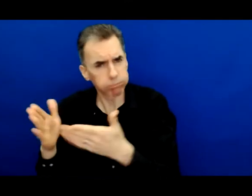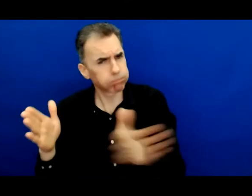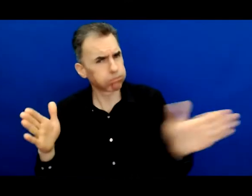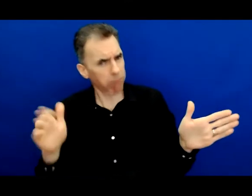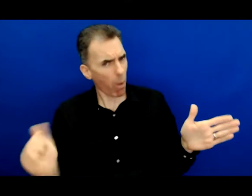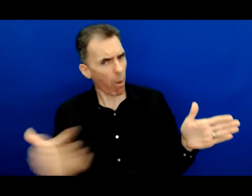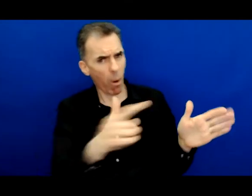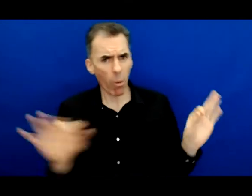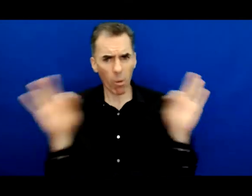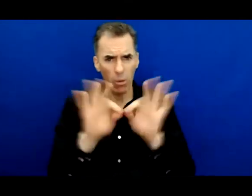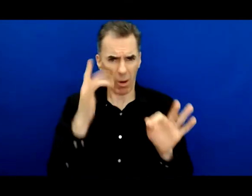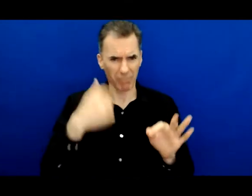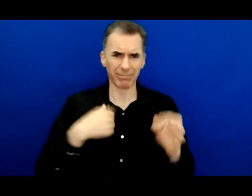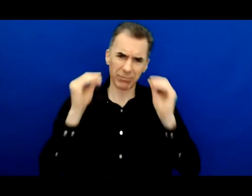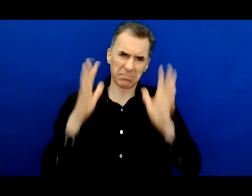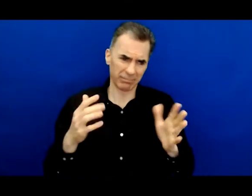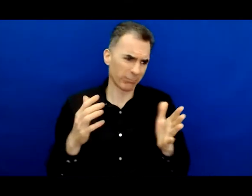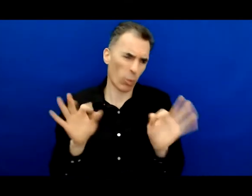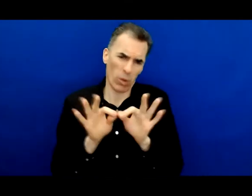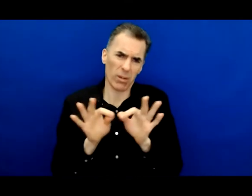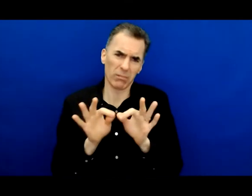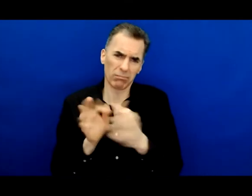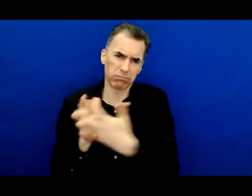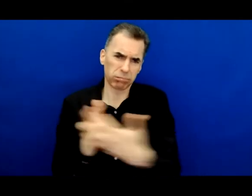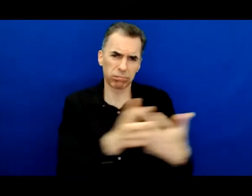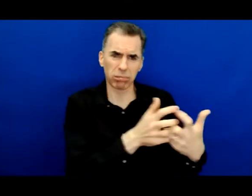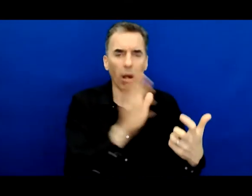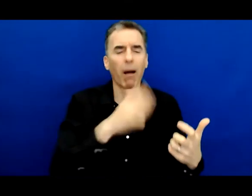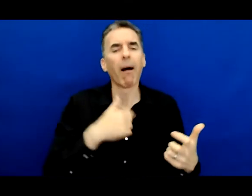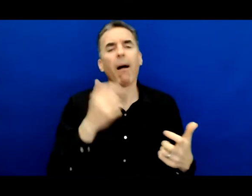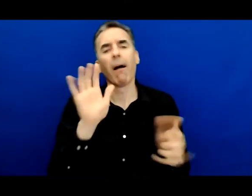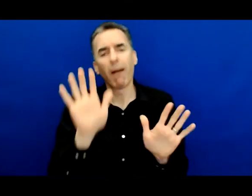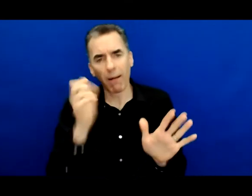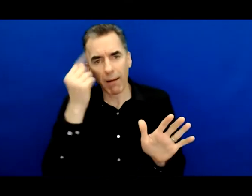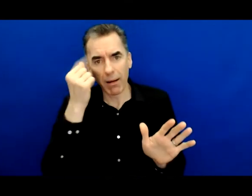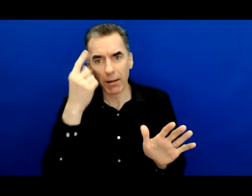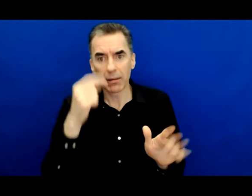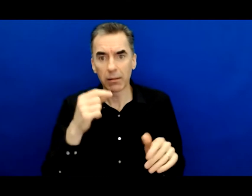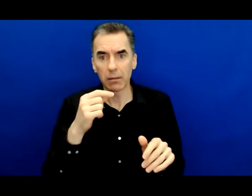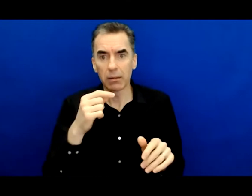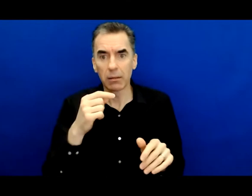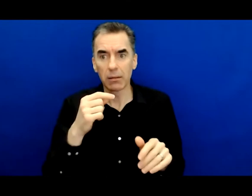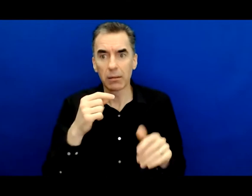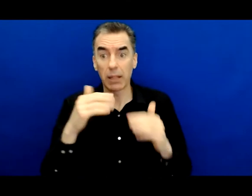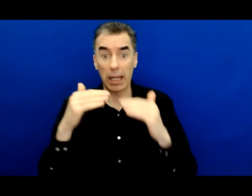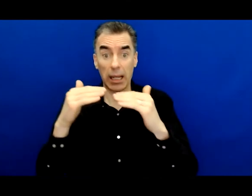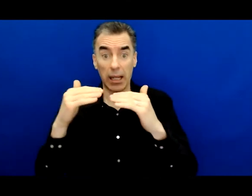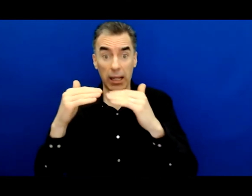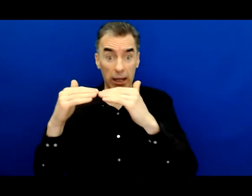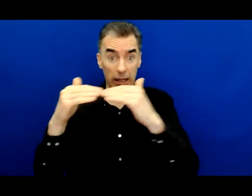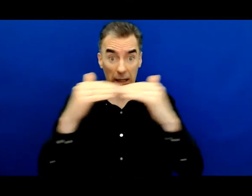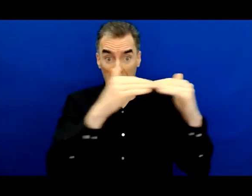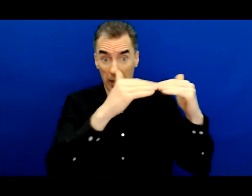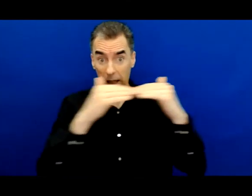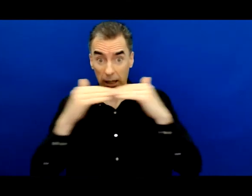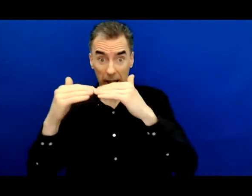But I also know that equity is different than equality. And equity is about leveling the playing